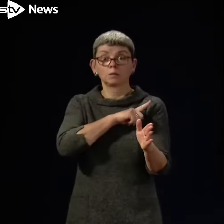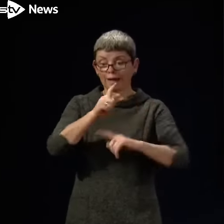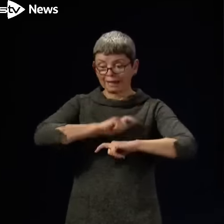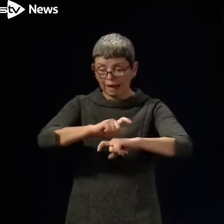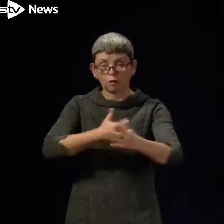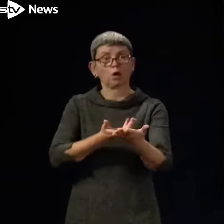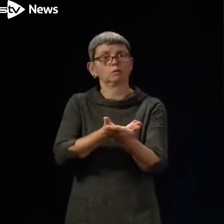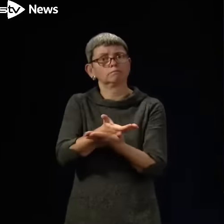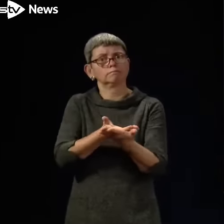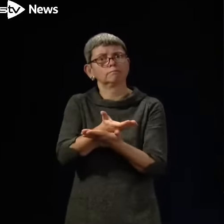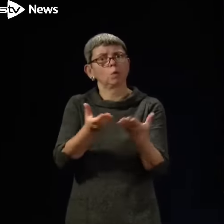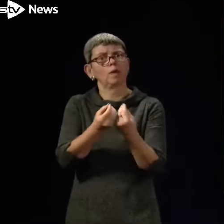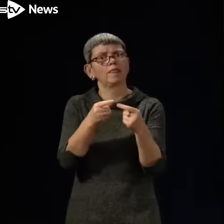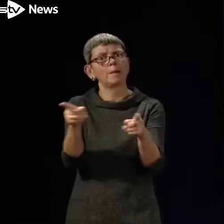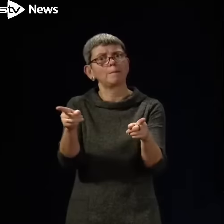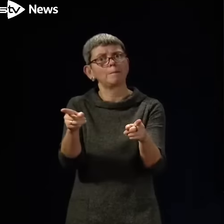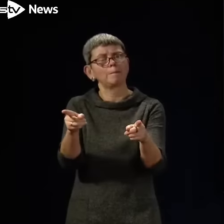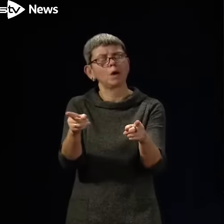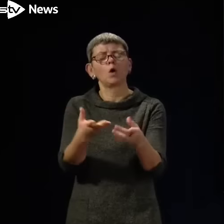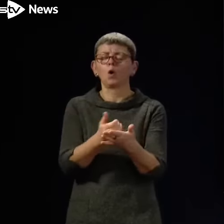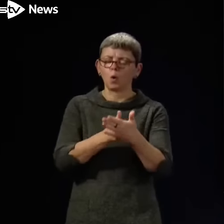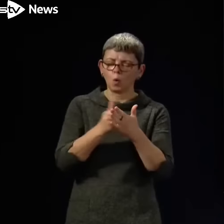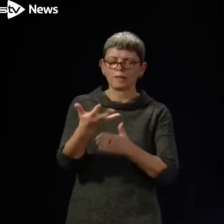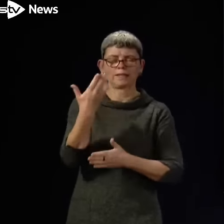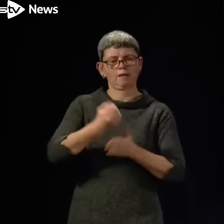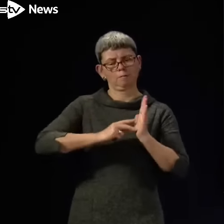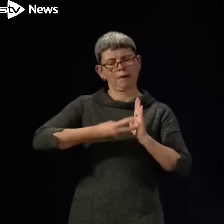fully. We always have contingency plans for